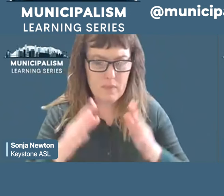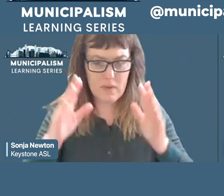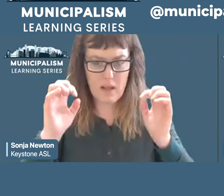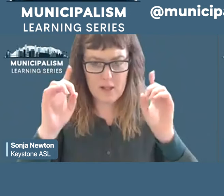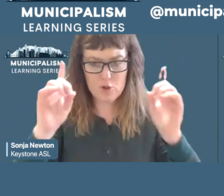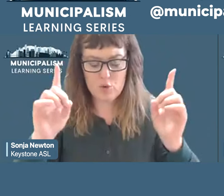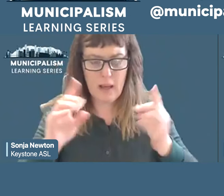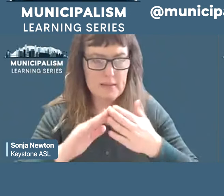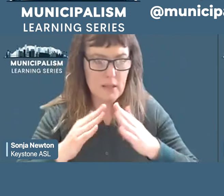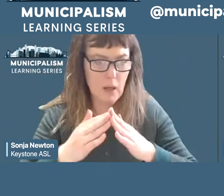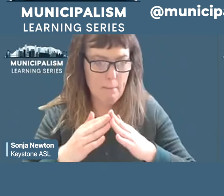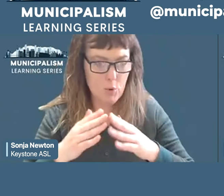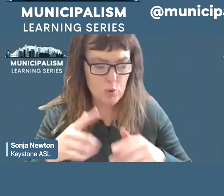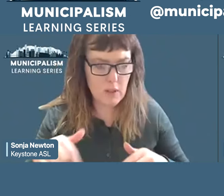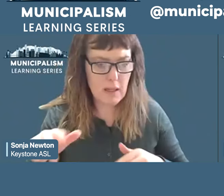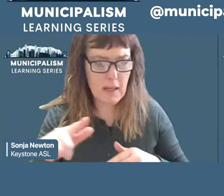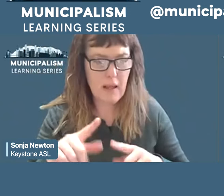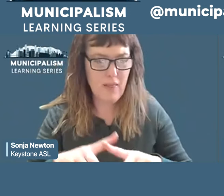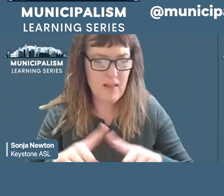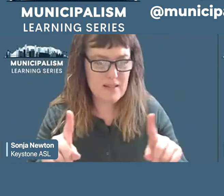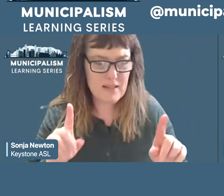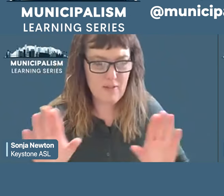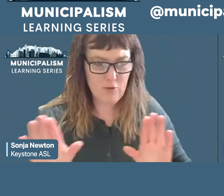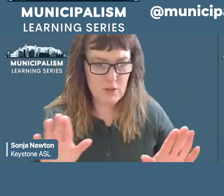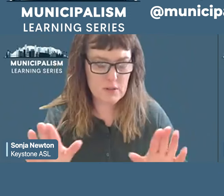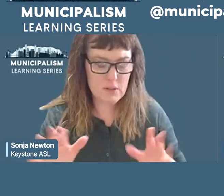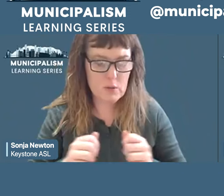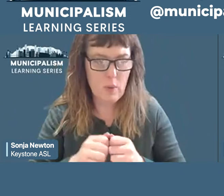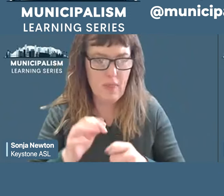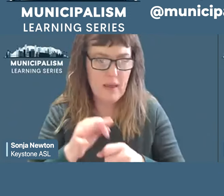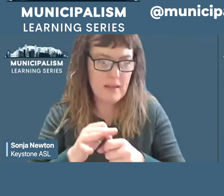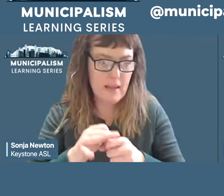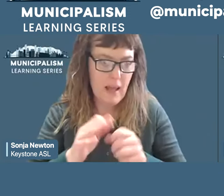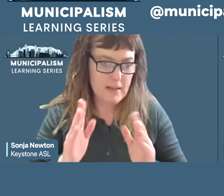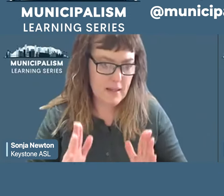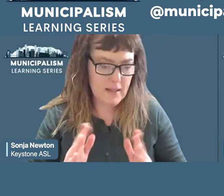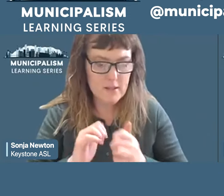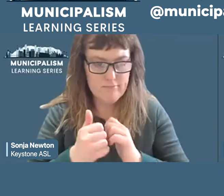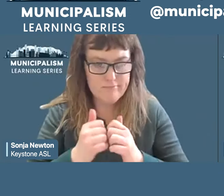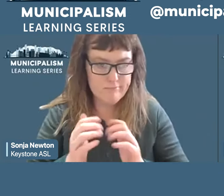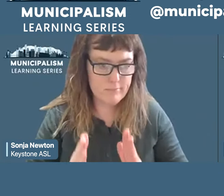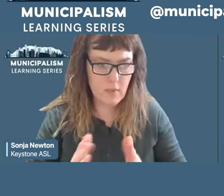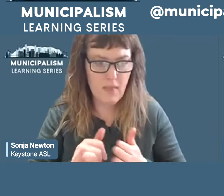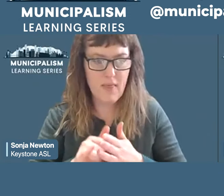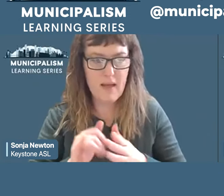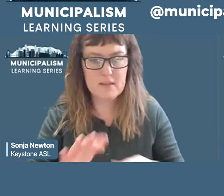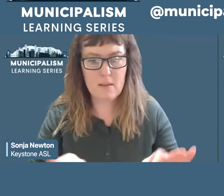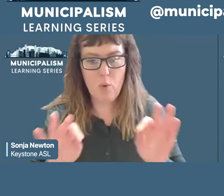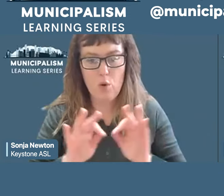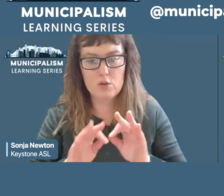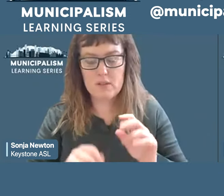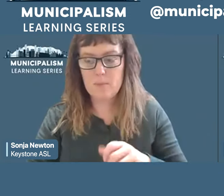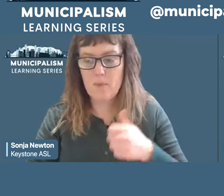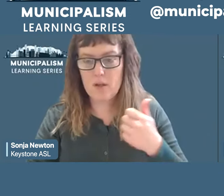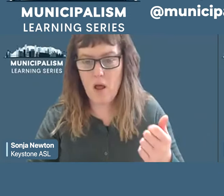between different candidates and that has been important another one was